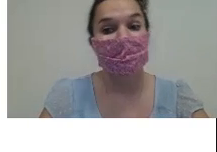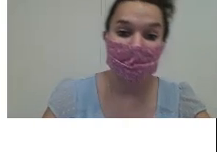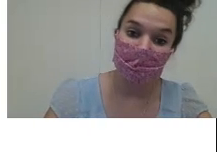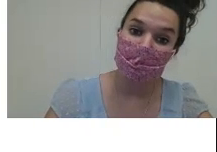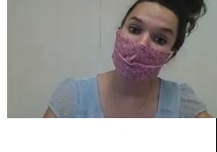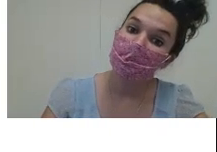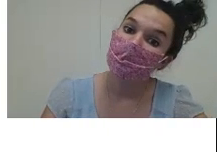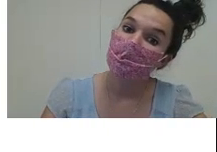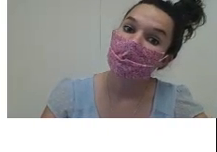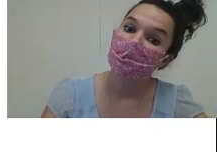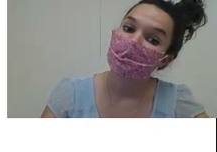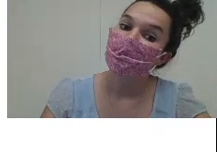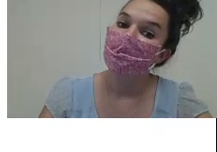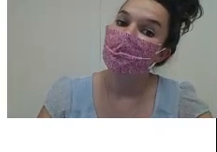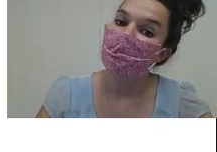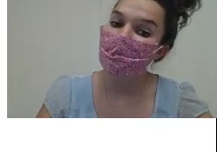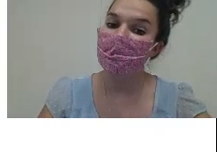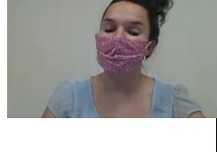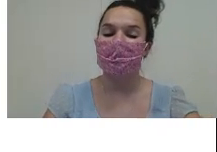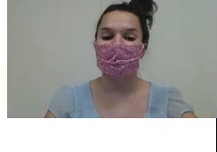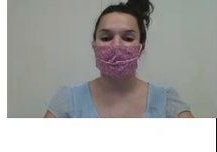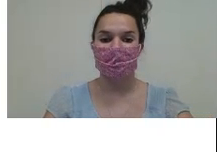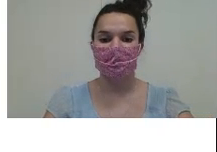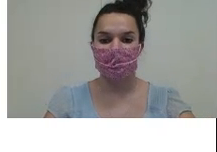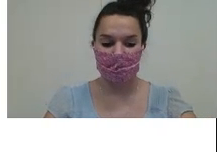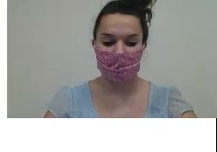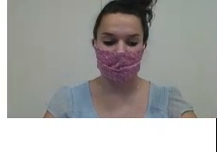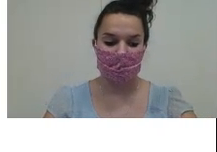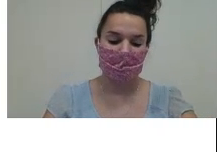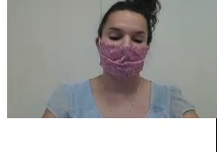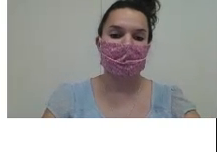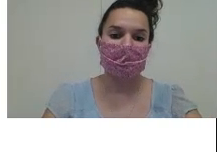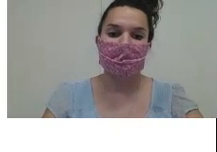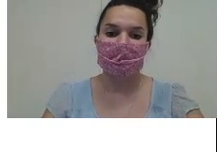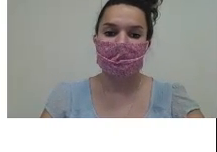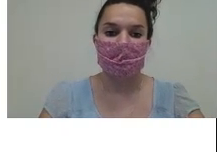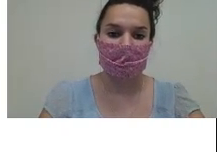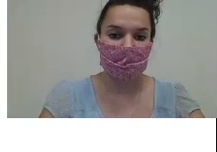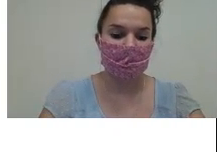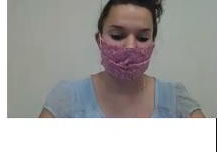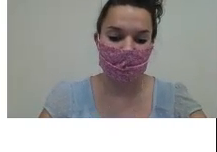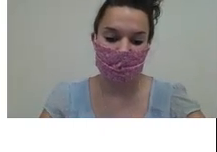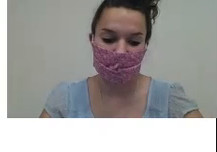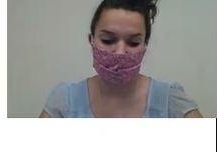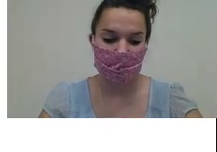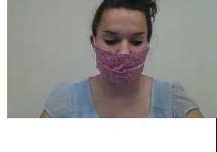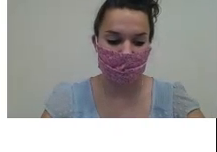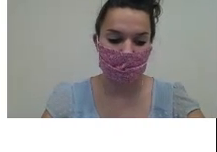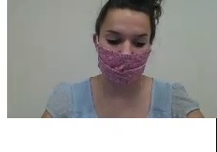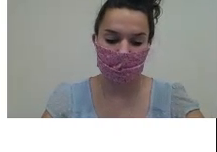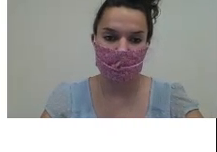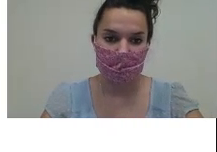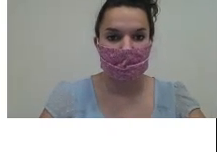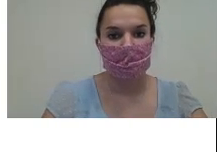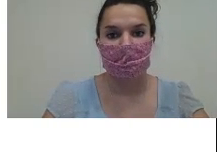Then there were three. Good job. Three little bears. Ate an